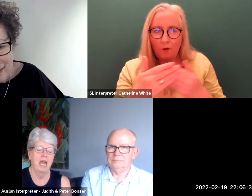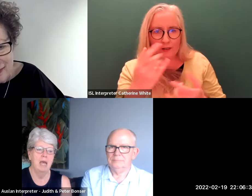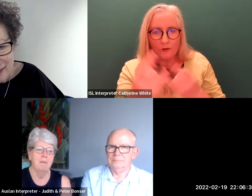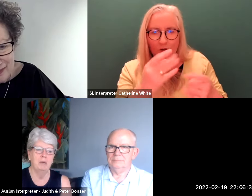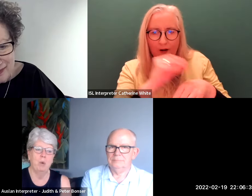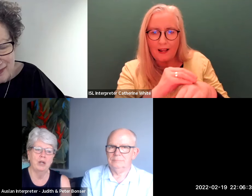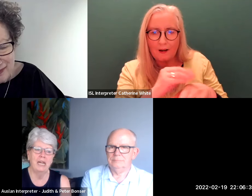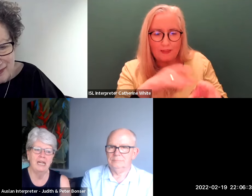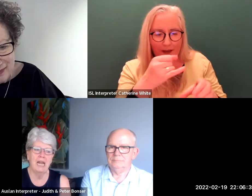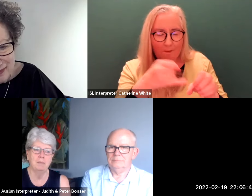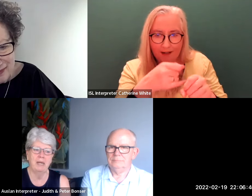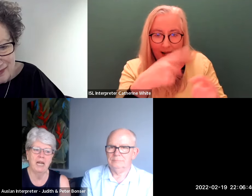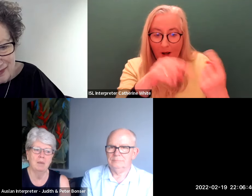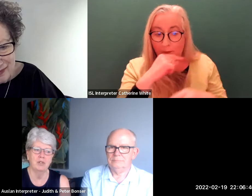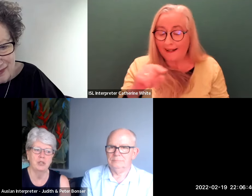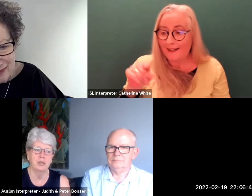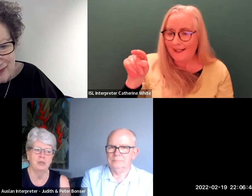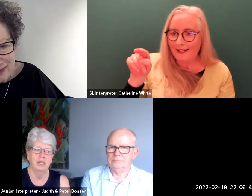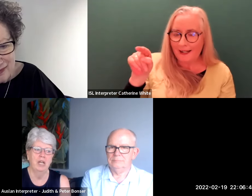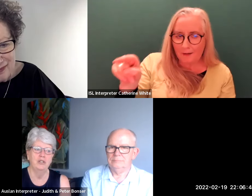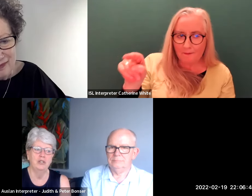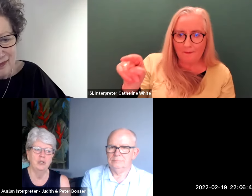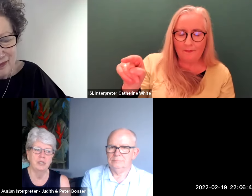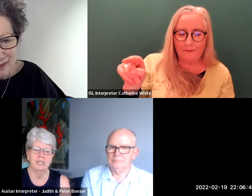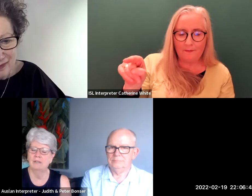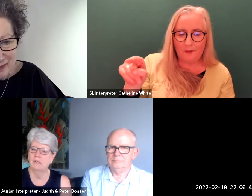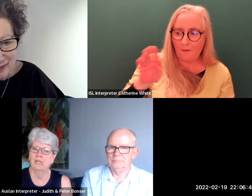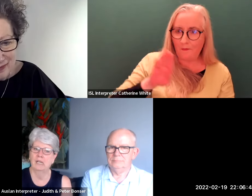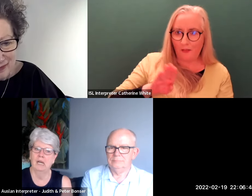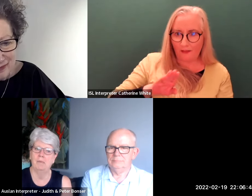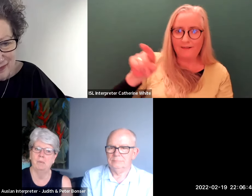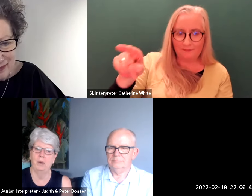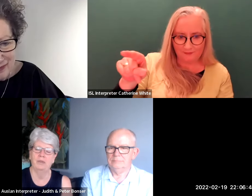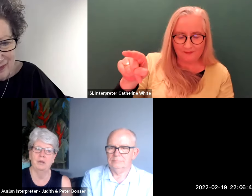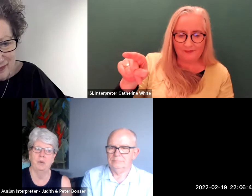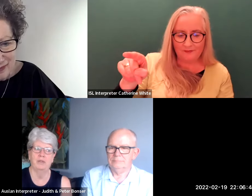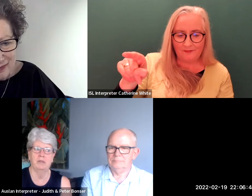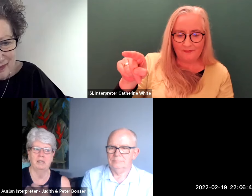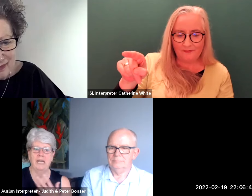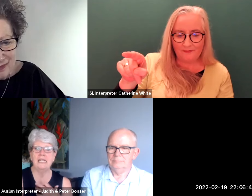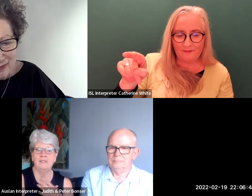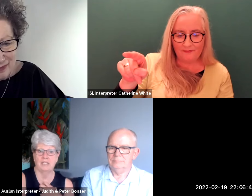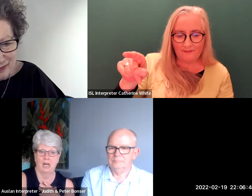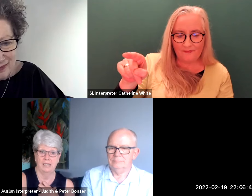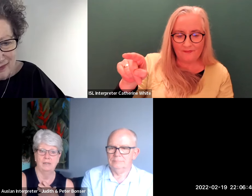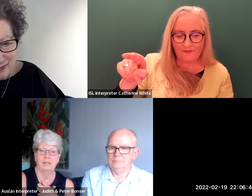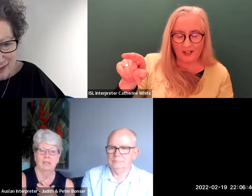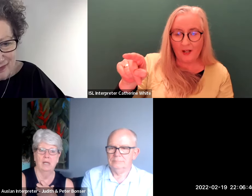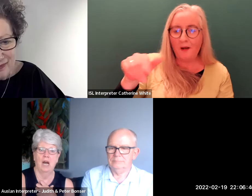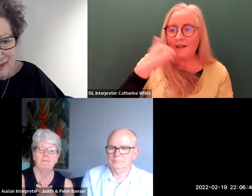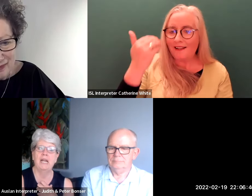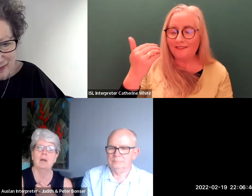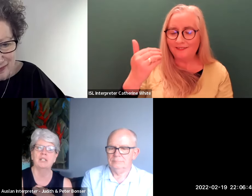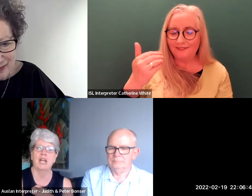of stuff but what he has been able to to do is with with native signers